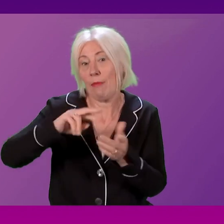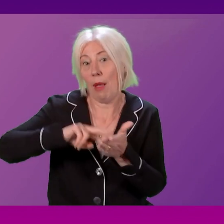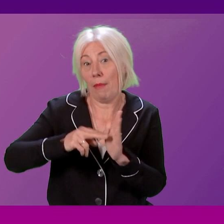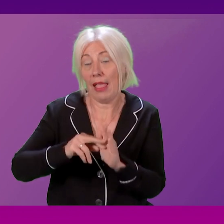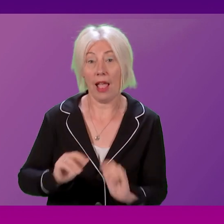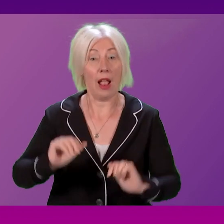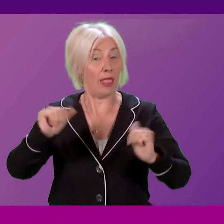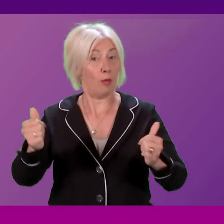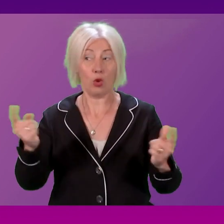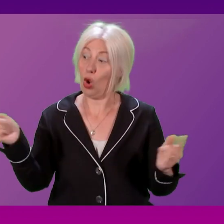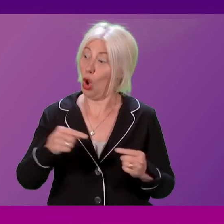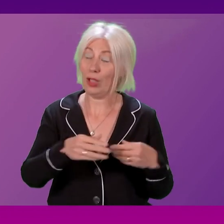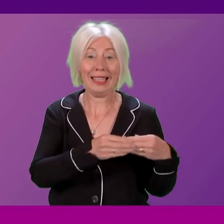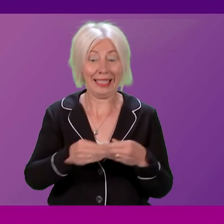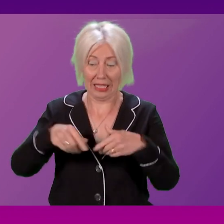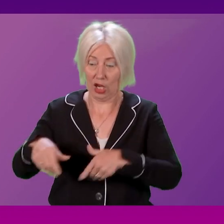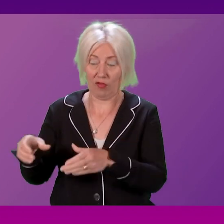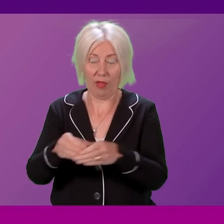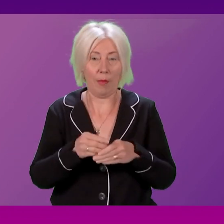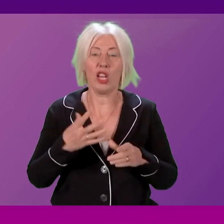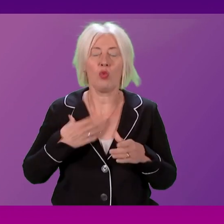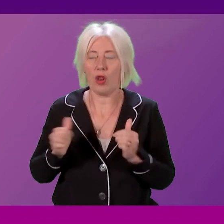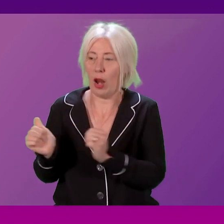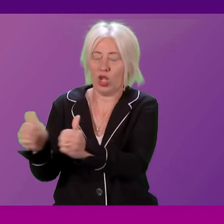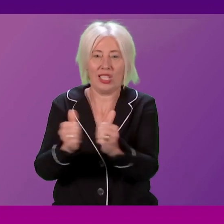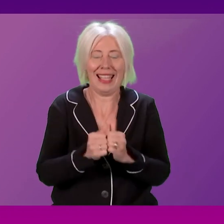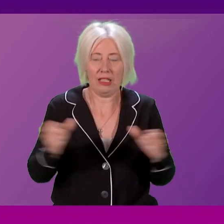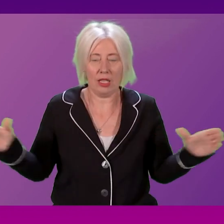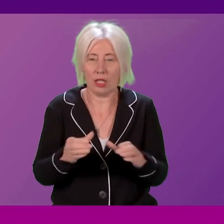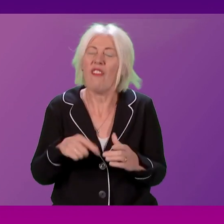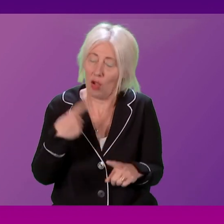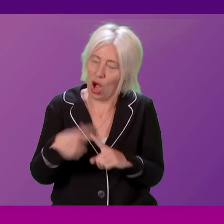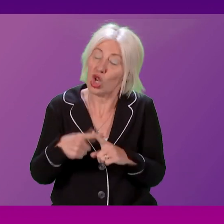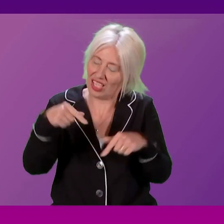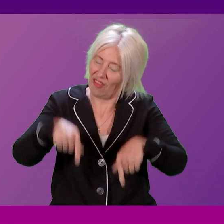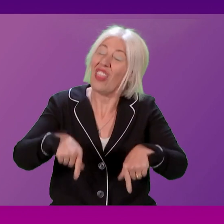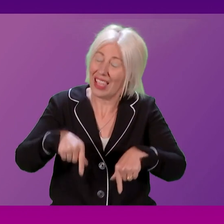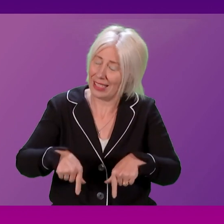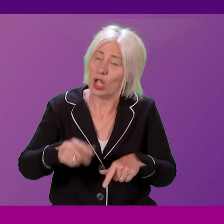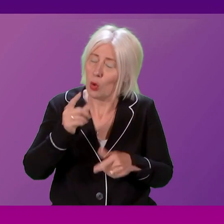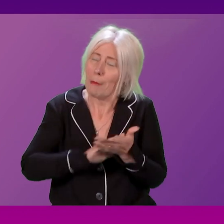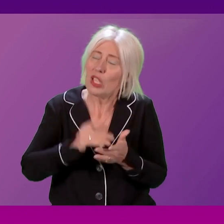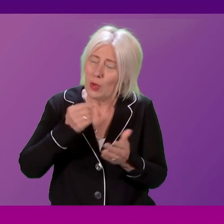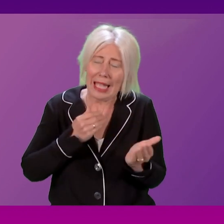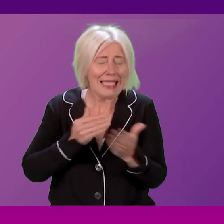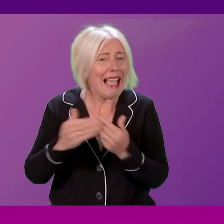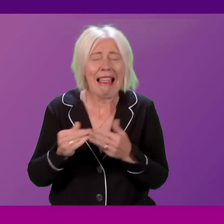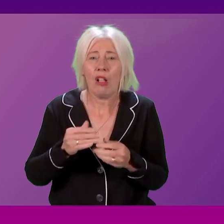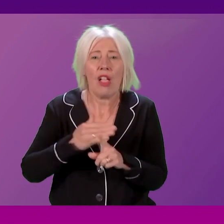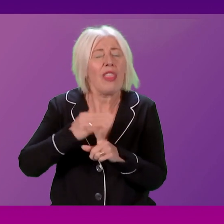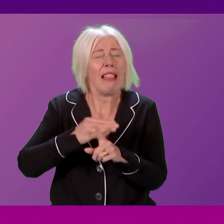hosting all party leaders so that we can get some sort of consensus, I hope, on the urgency that's required to tackle the climate emergency.